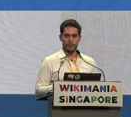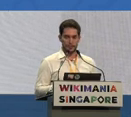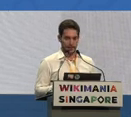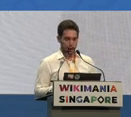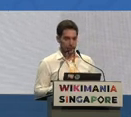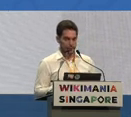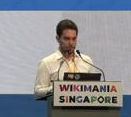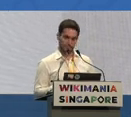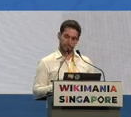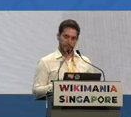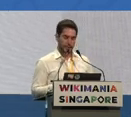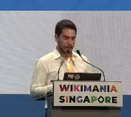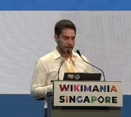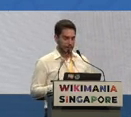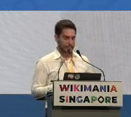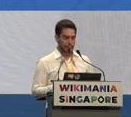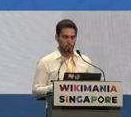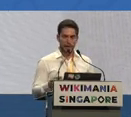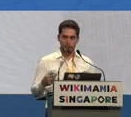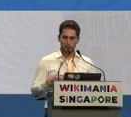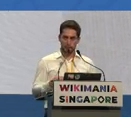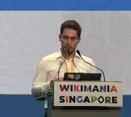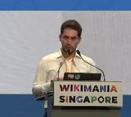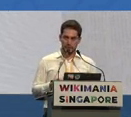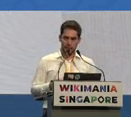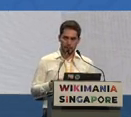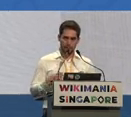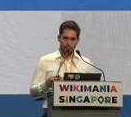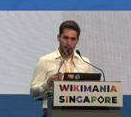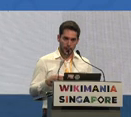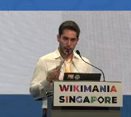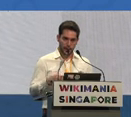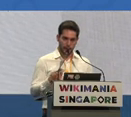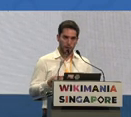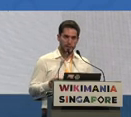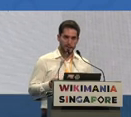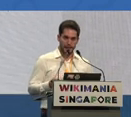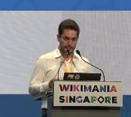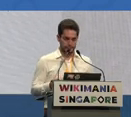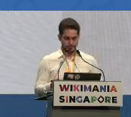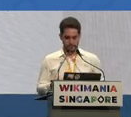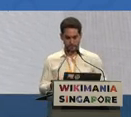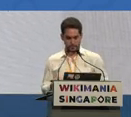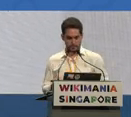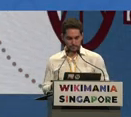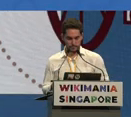Librarian to welcome the public, which are non-verbal and can only sign.